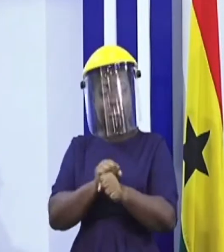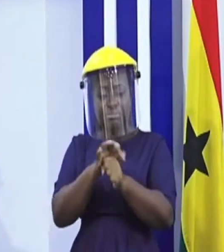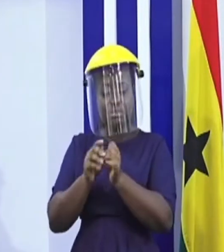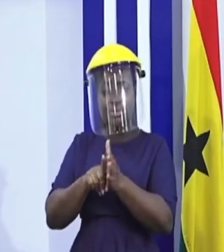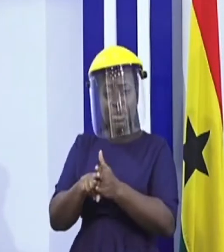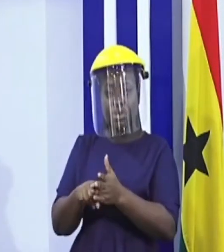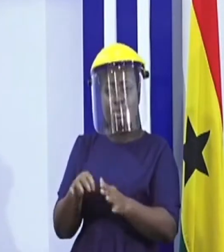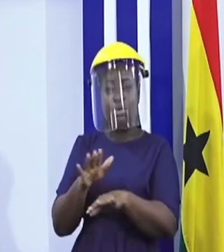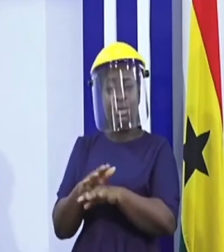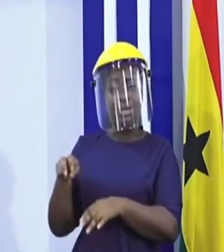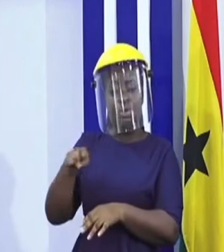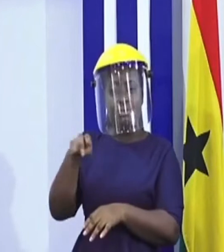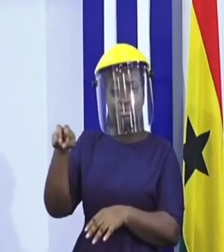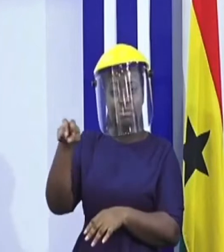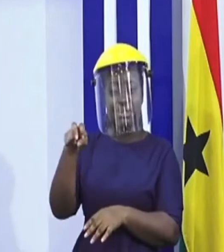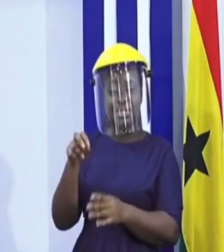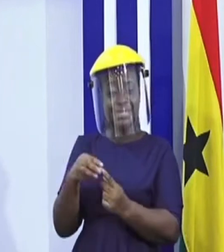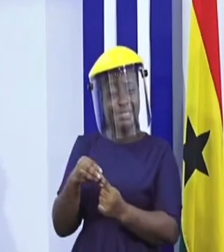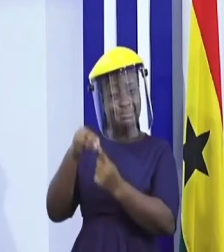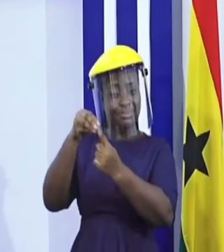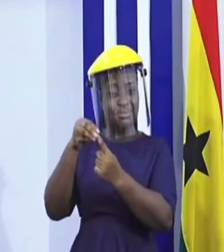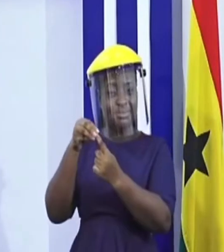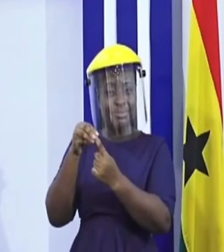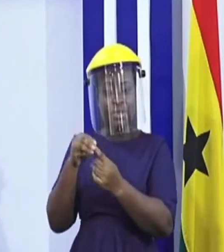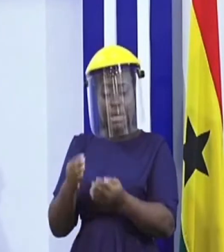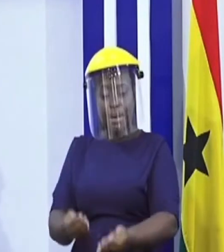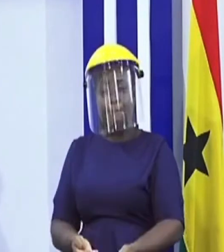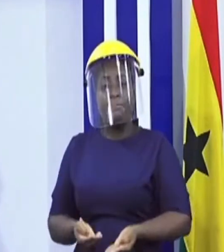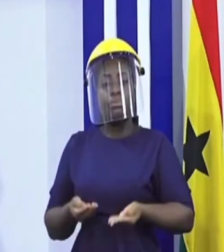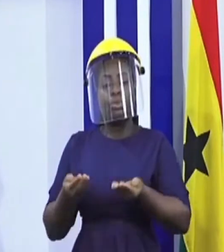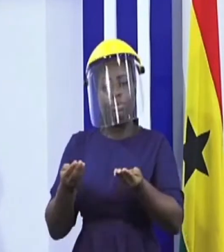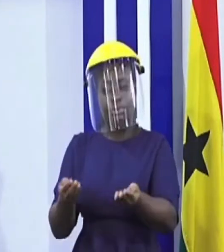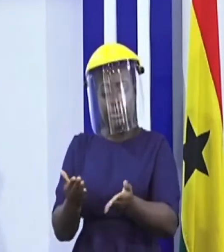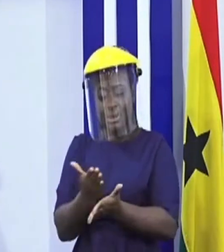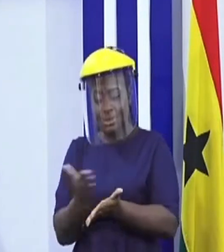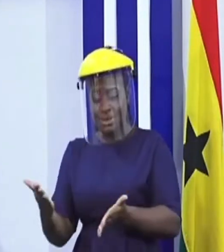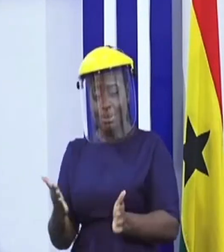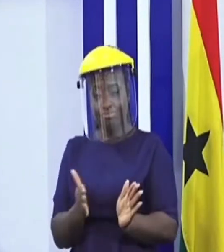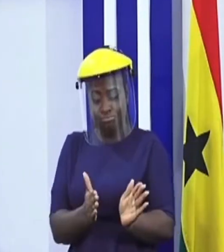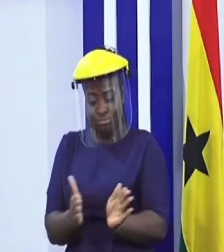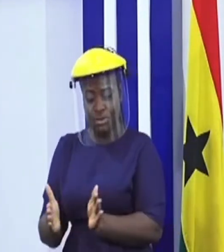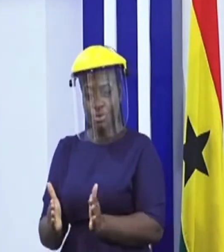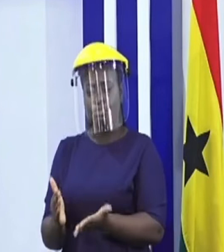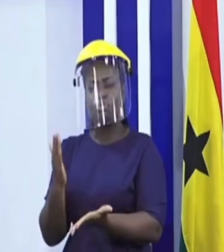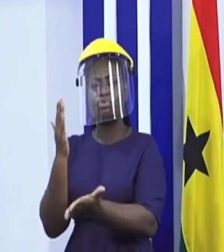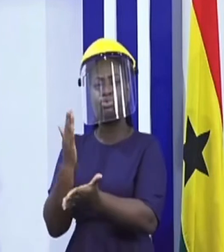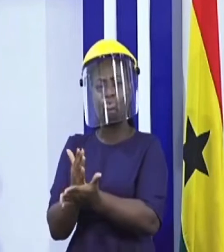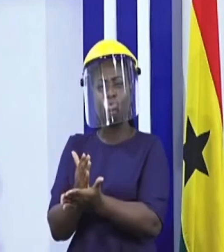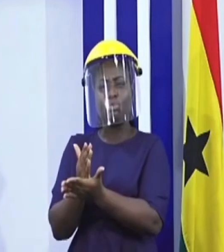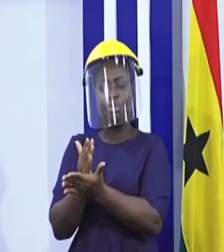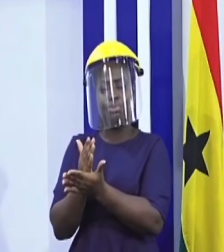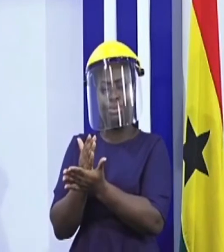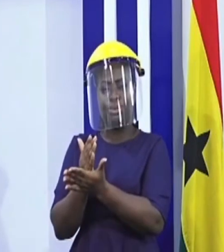hospitality sector sector specifically, and propose a stimulus package to alleviate the impact